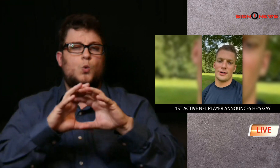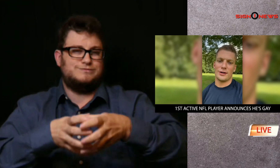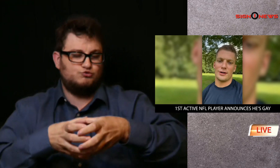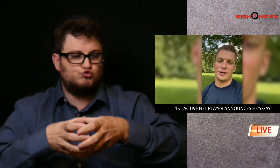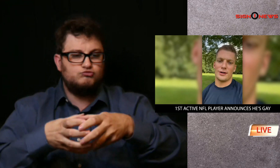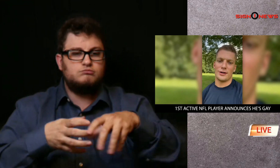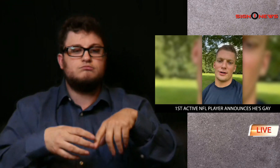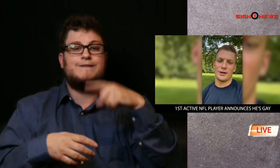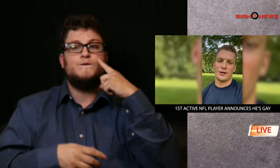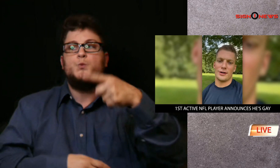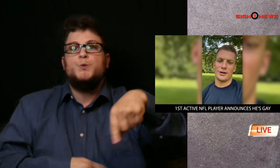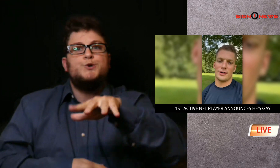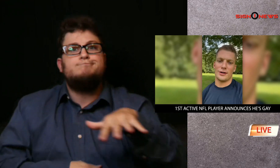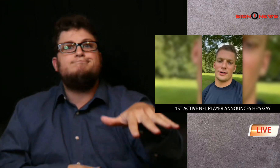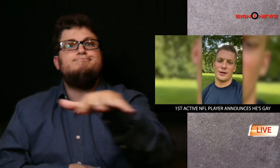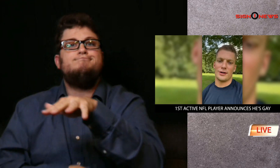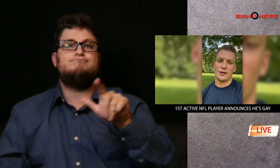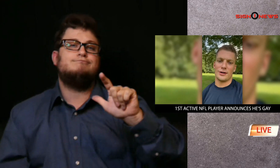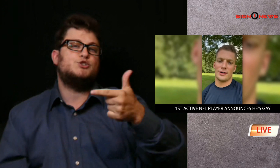for LGBTQ youth.